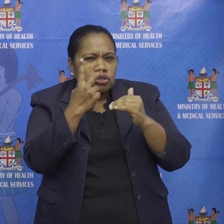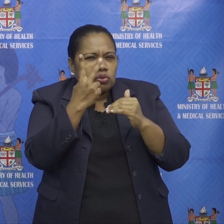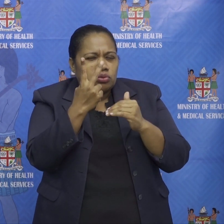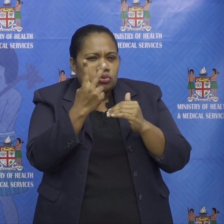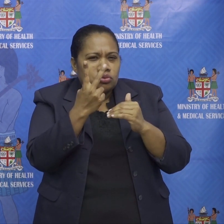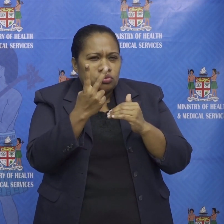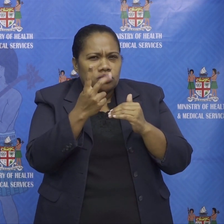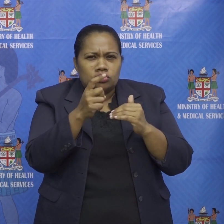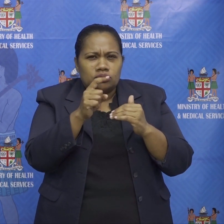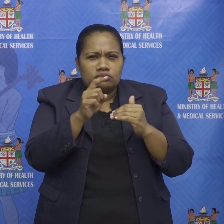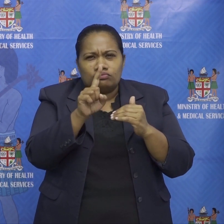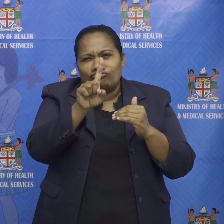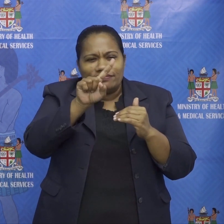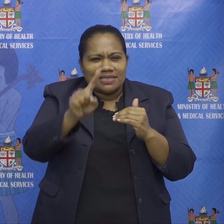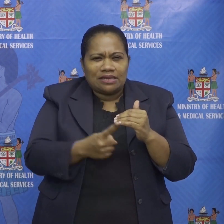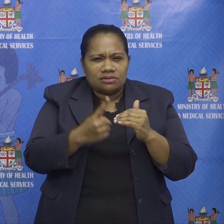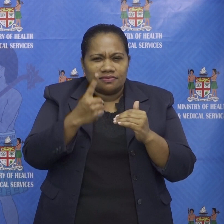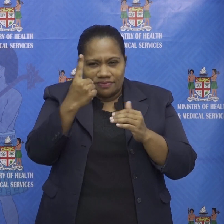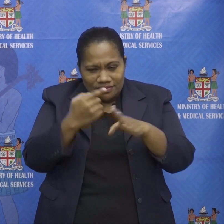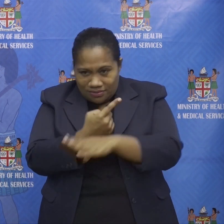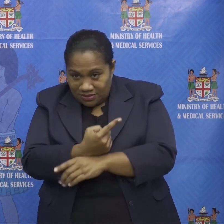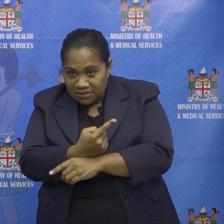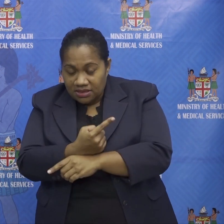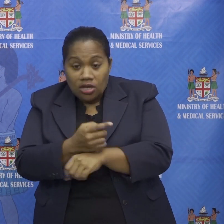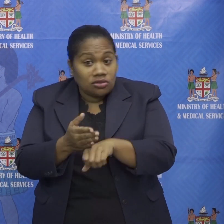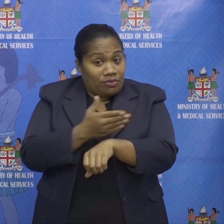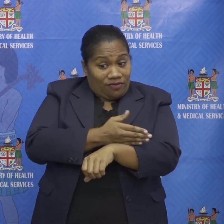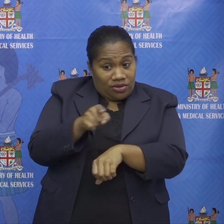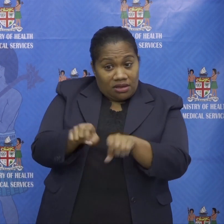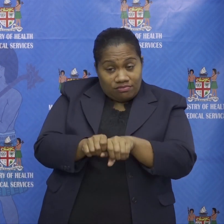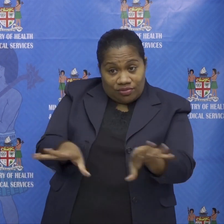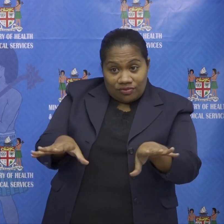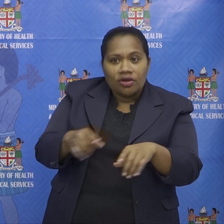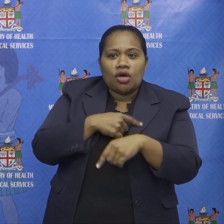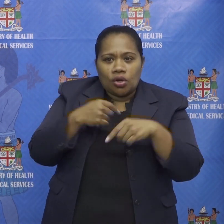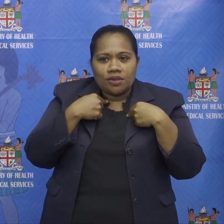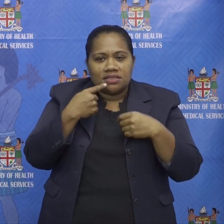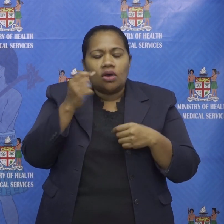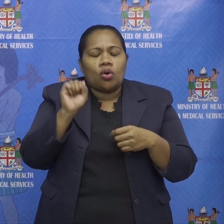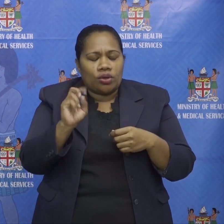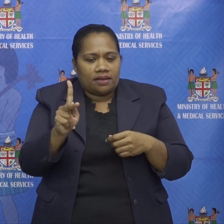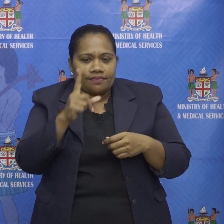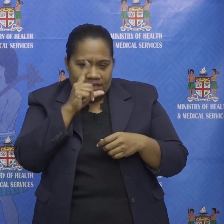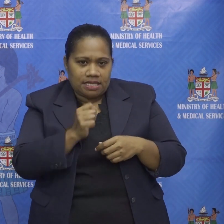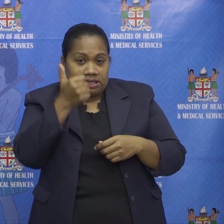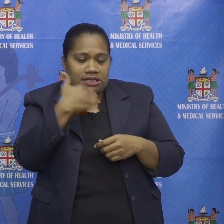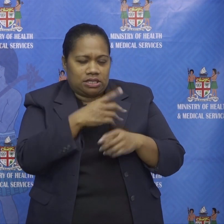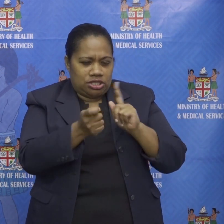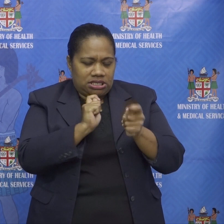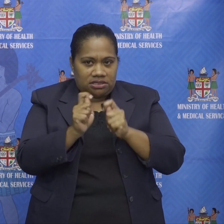so because of this outbreak we said okay we can go to six 600 tests per day